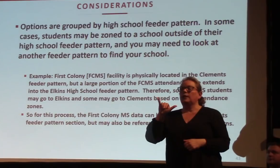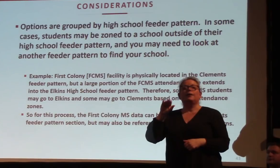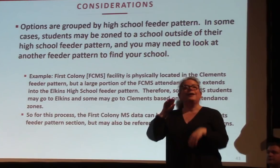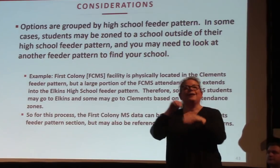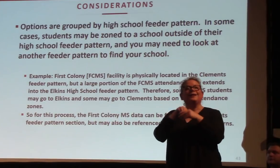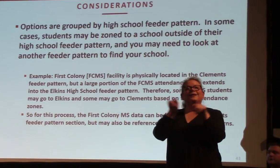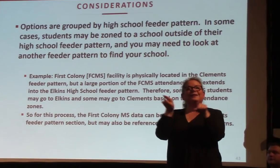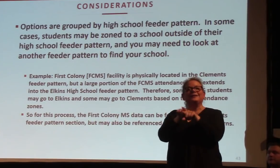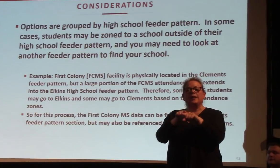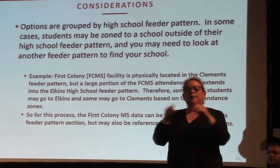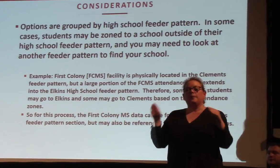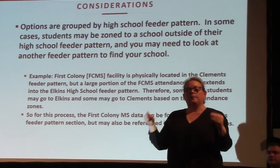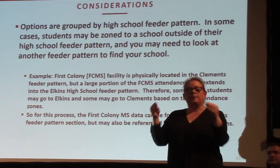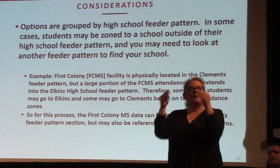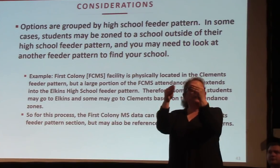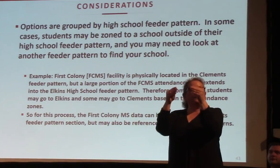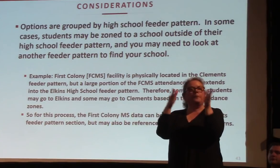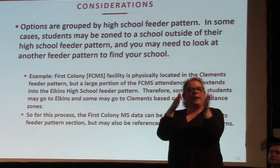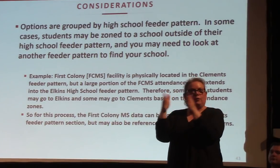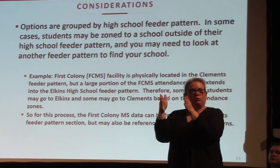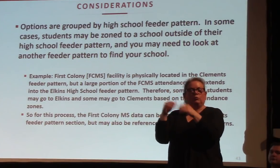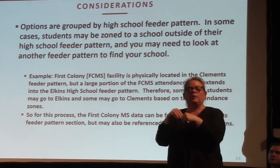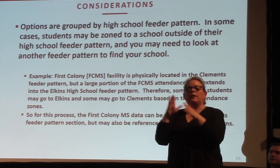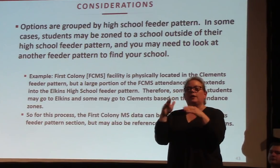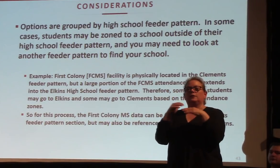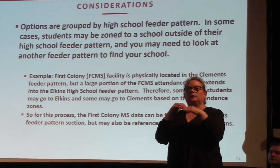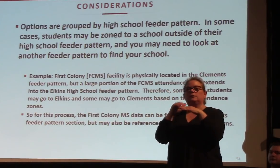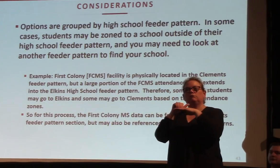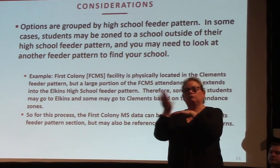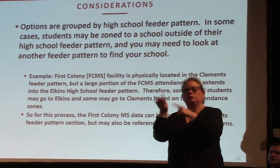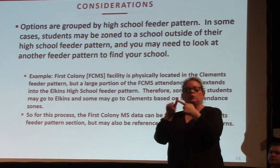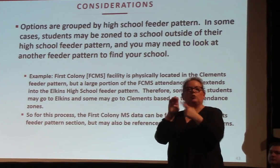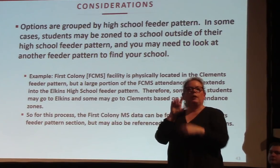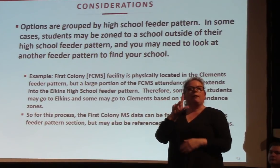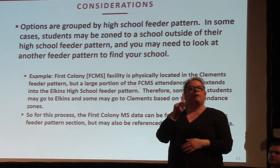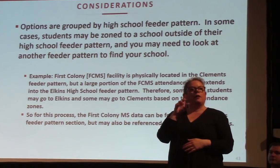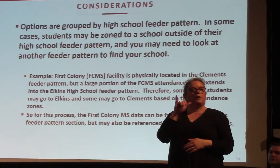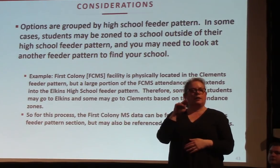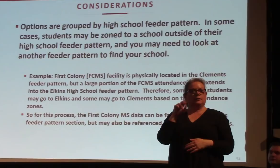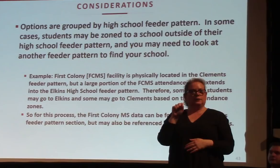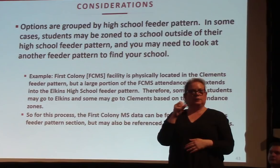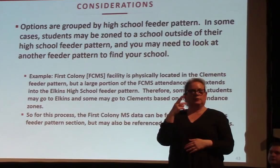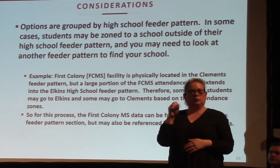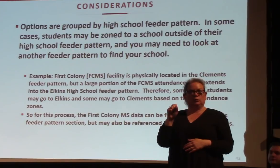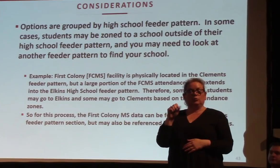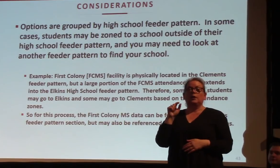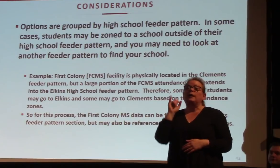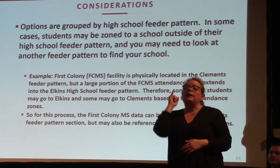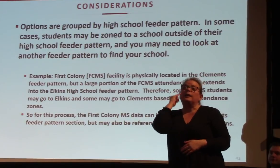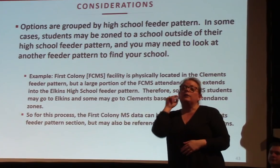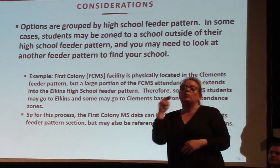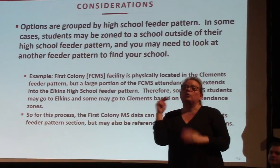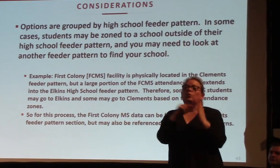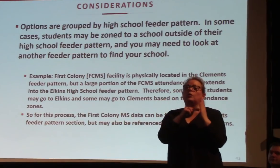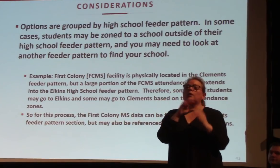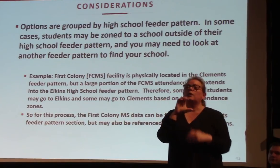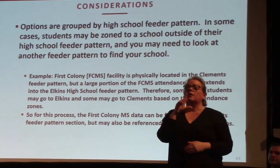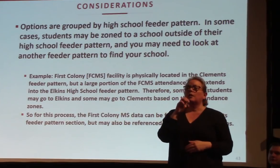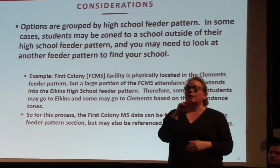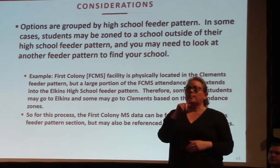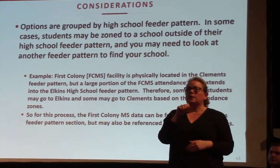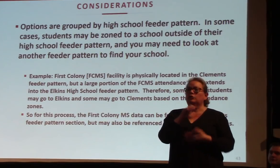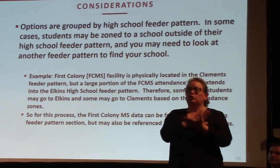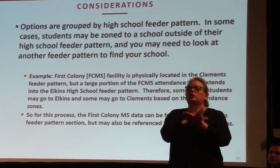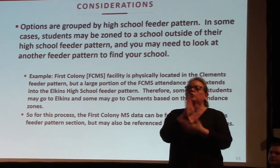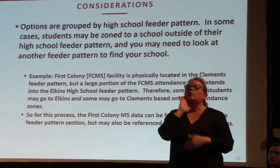portions of their boundaries which extend into Elkins. And so when you look at the Clements sheet, that's where you'll see those options